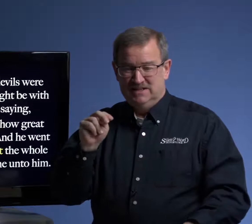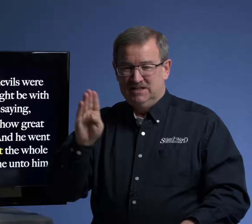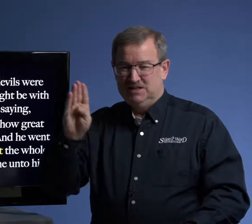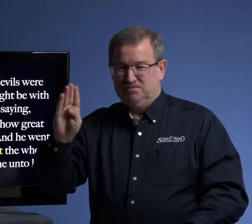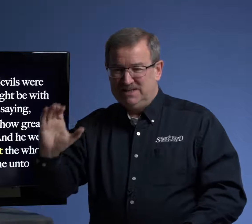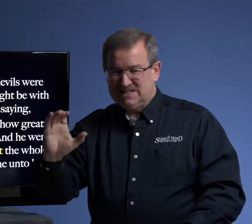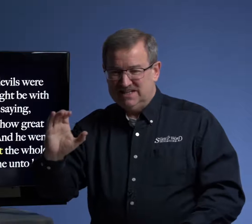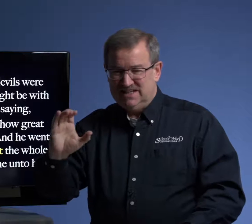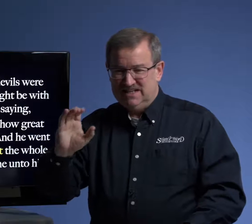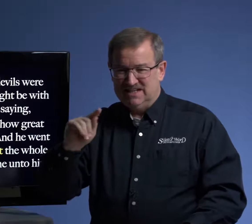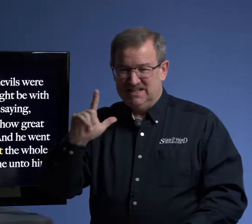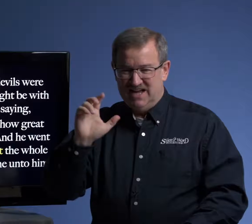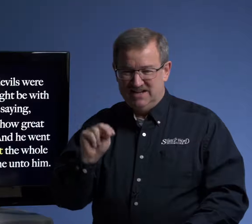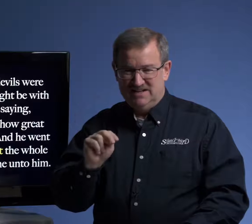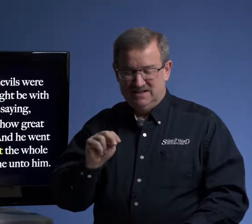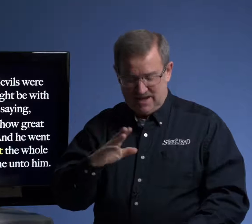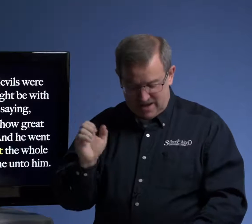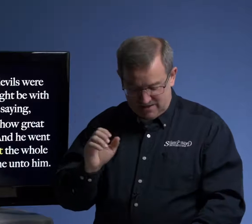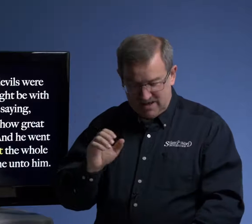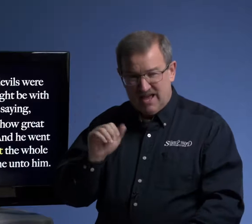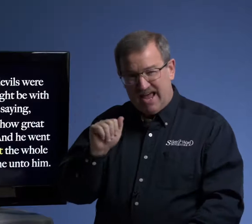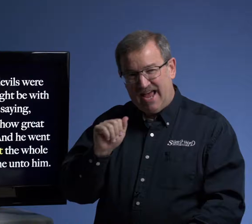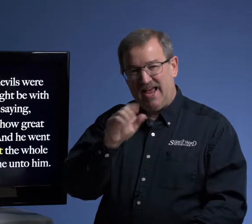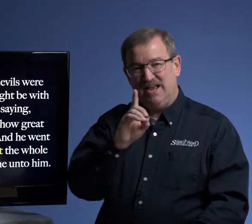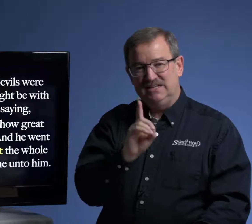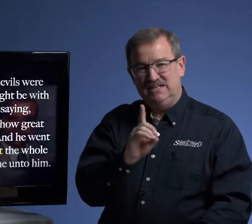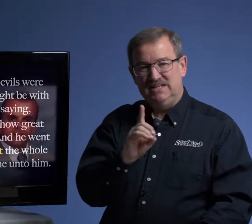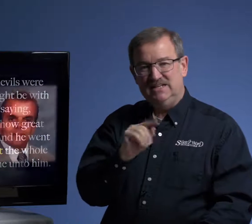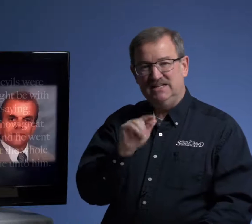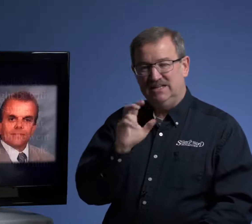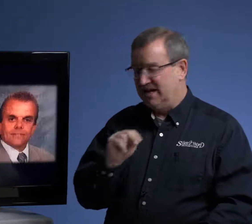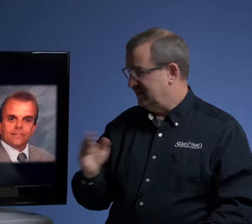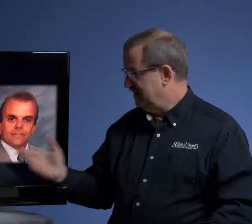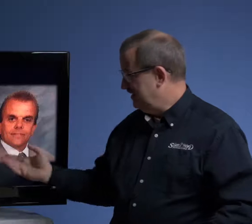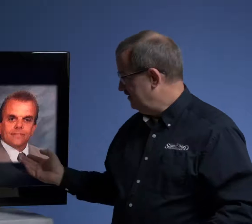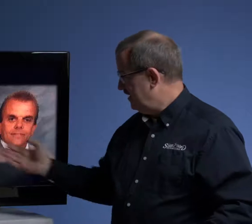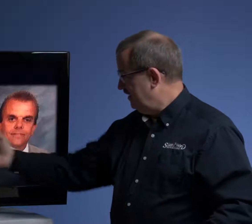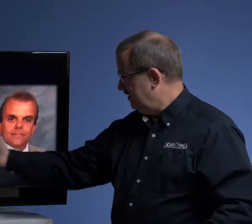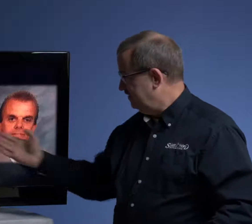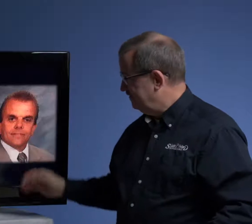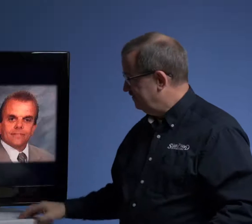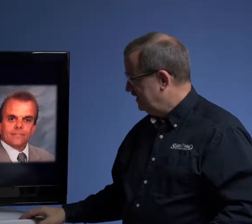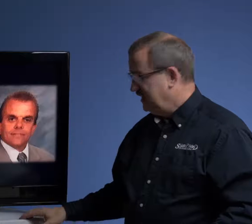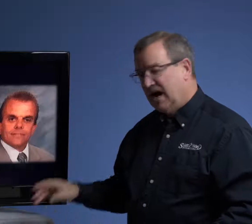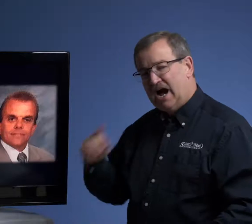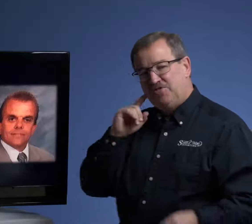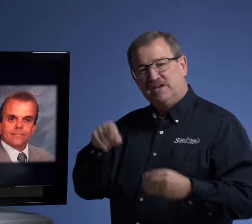the B.C. Glenn and the A.D. Glenn, here they are. I think